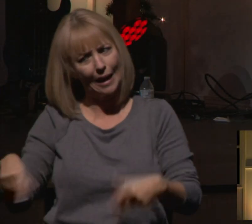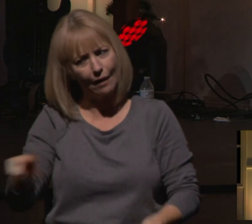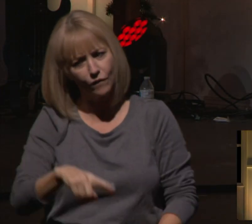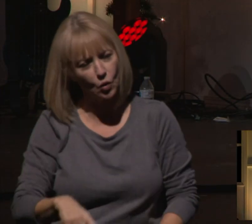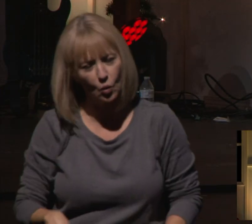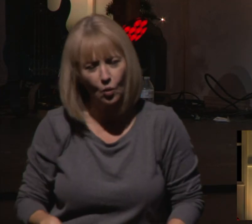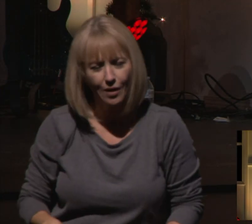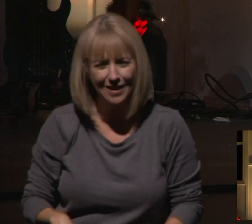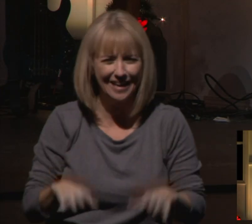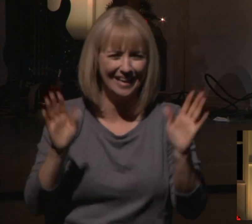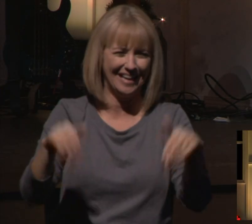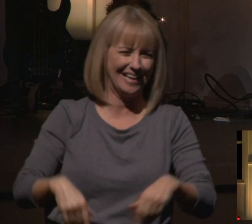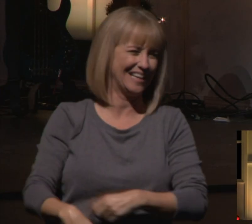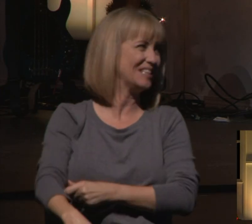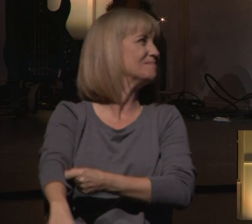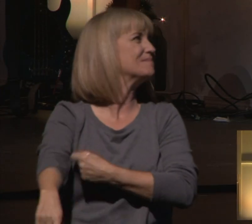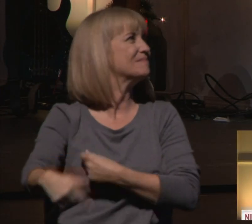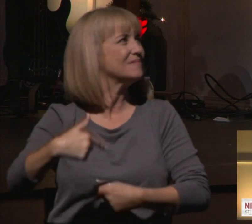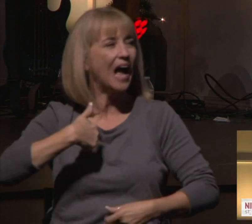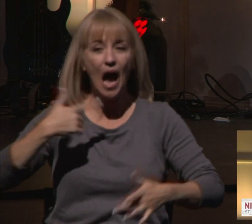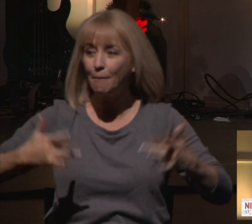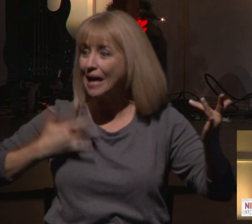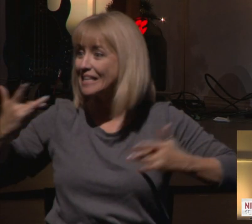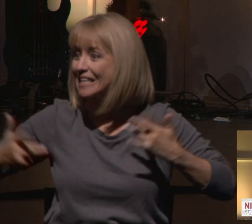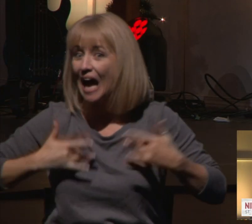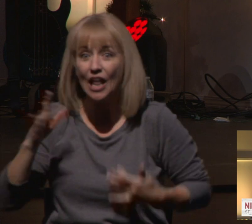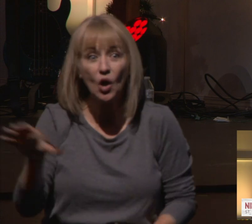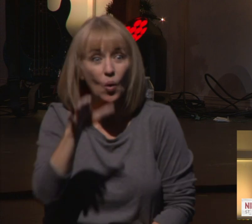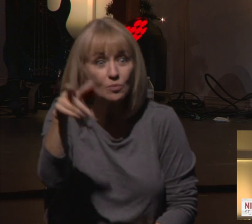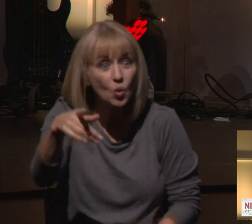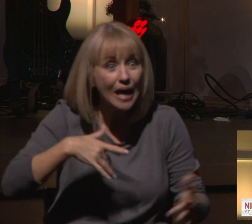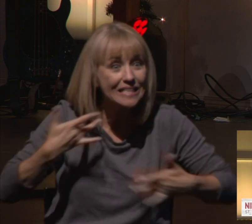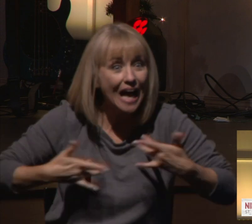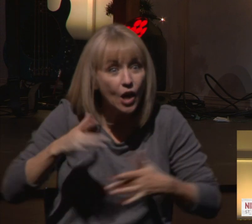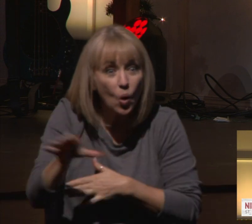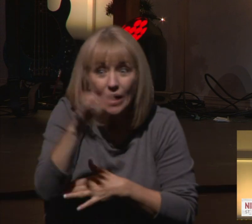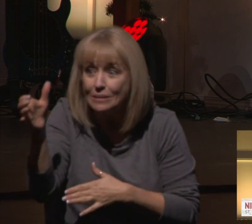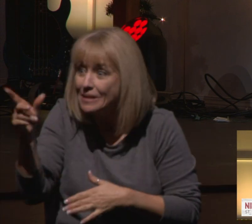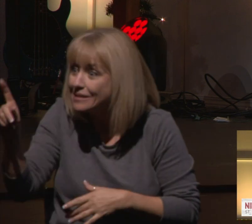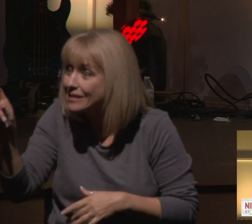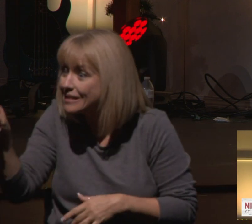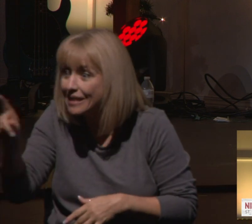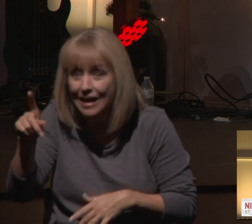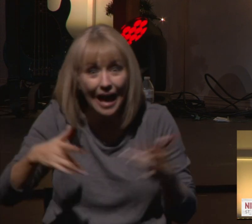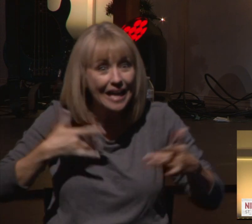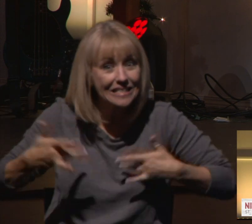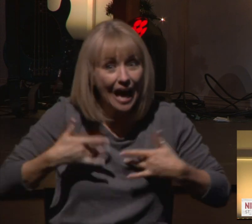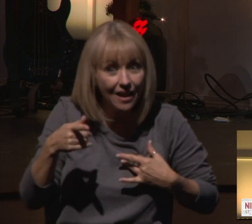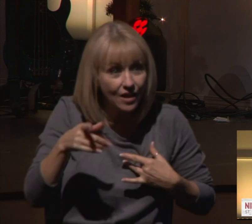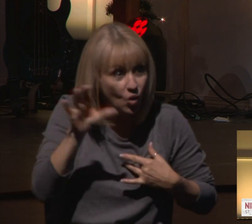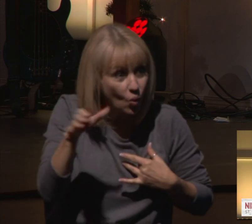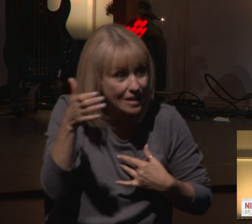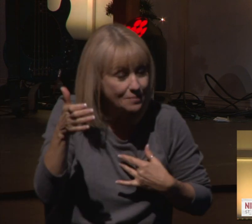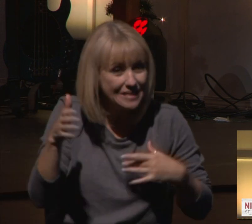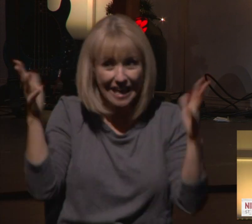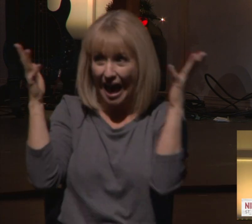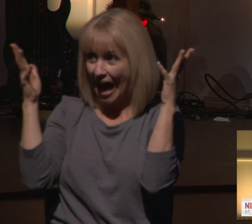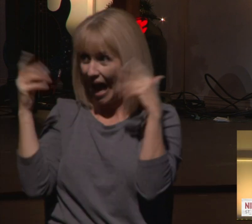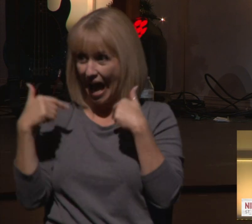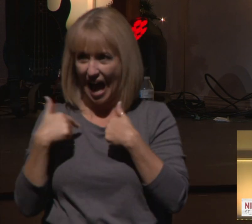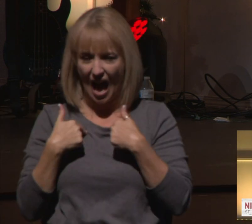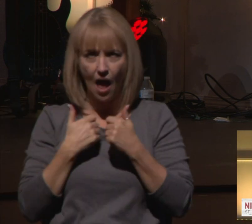Hey, man, I'm so excited about the Christmas season. Are you excited about Christmas being here? Yeah, yeah. Man, I love